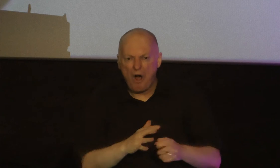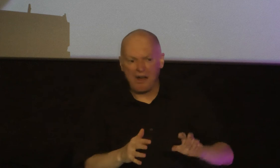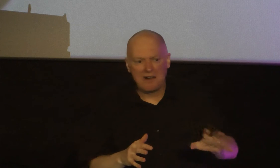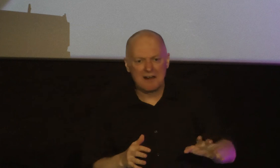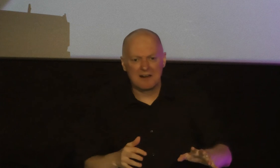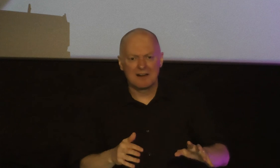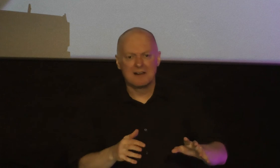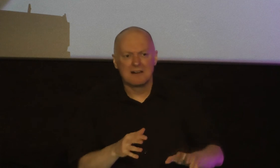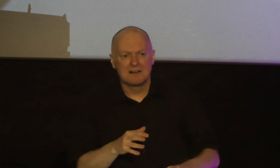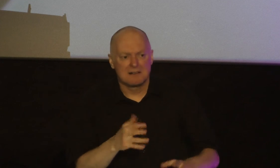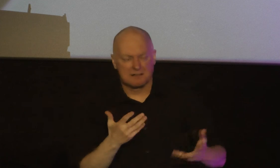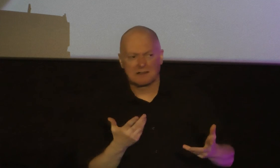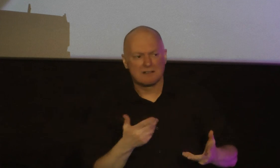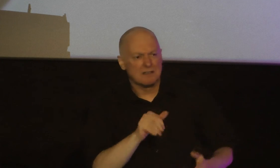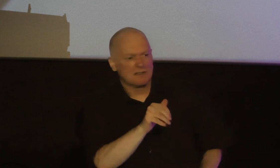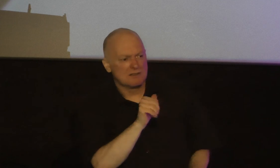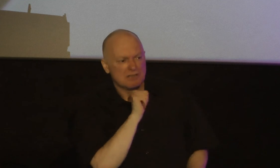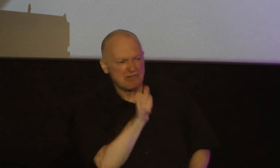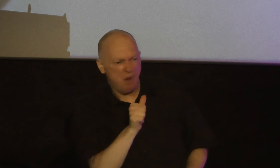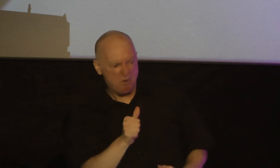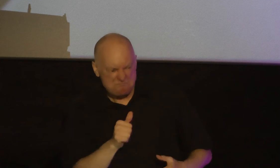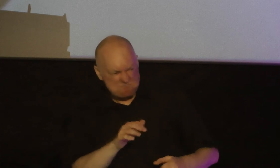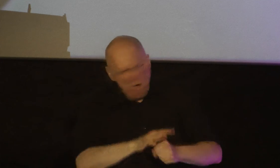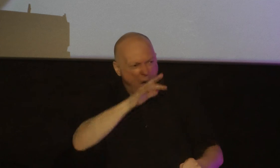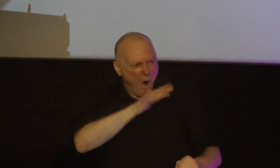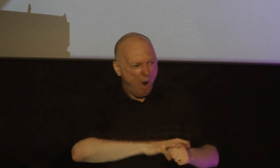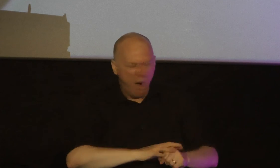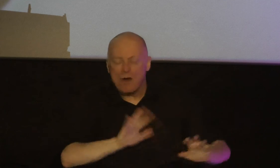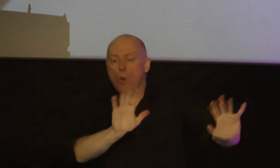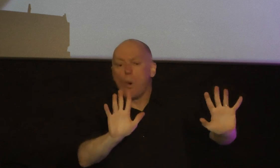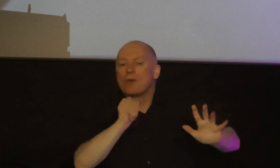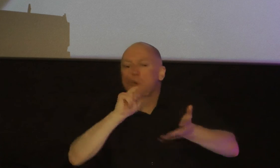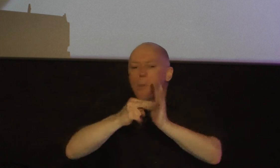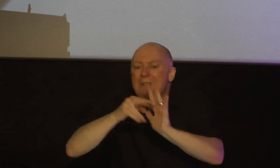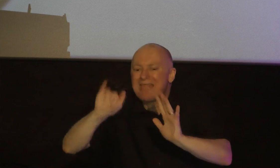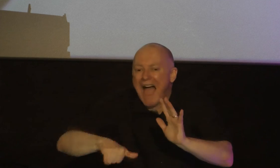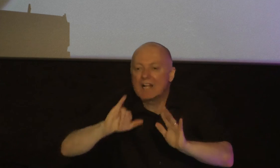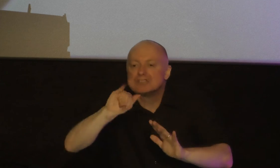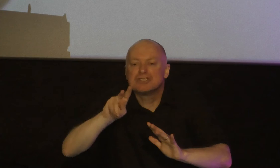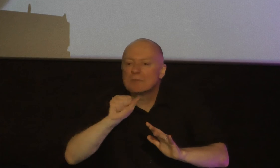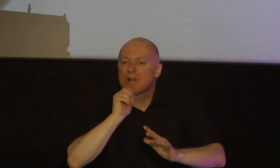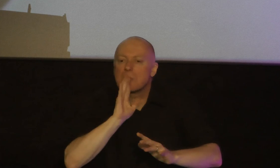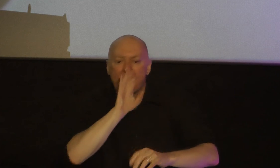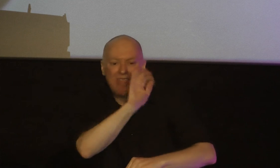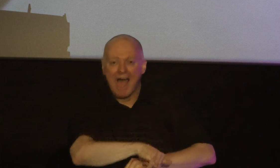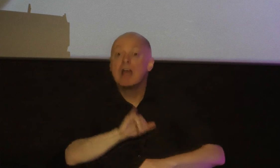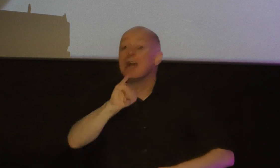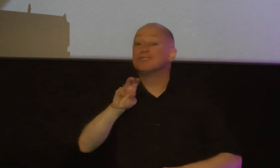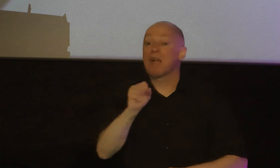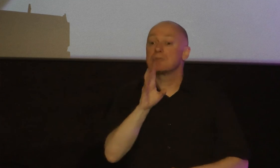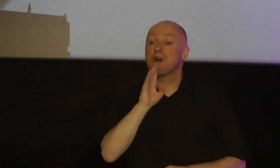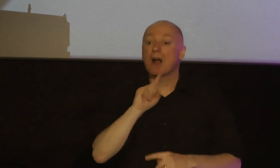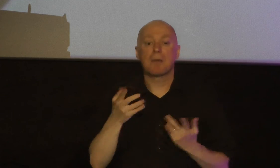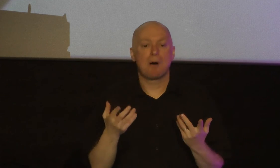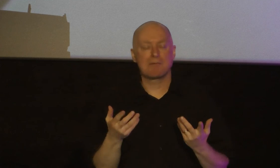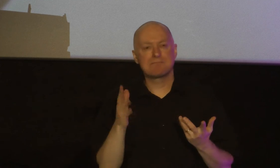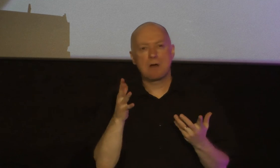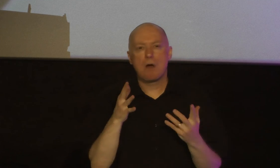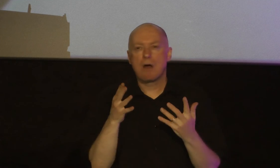slow to anger don't be just running wild and hot tempered that's not what he's talking about here he's actually referring to something far more prevalent